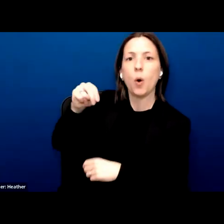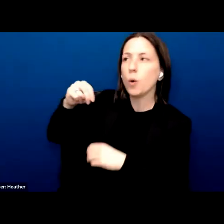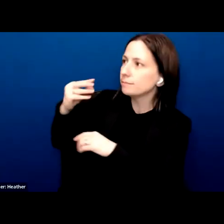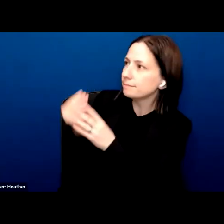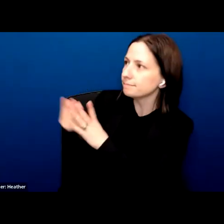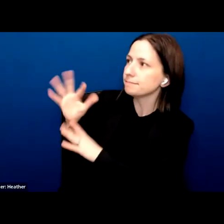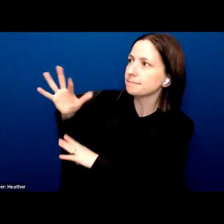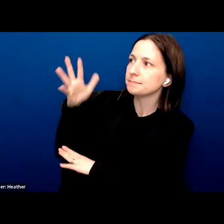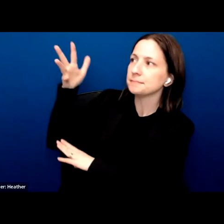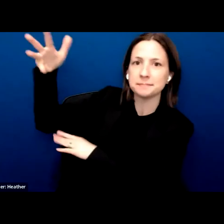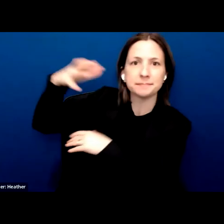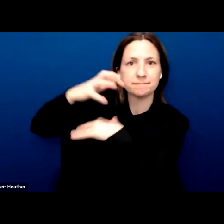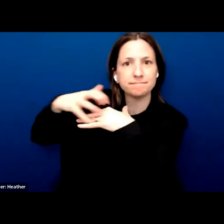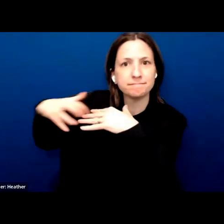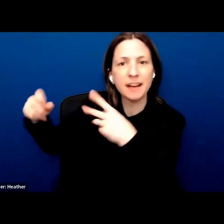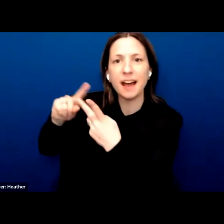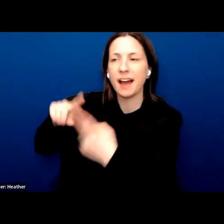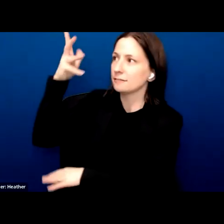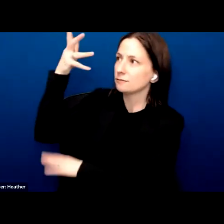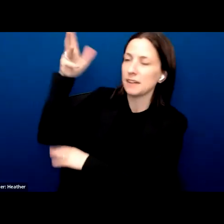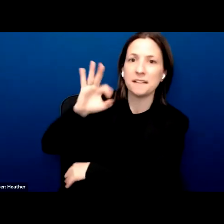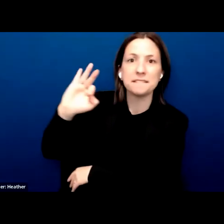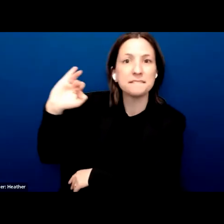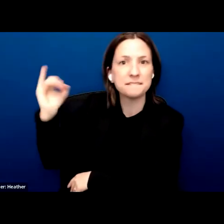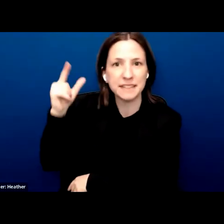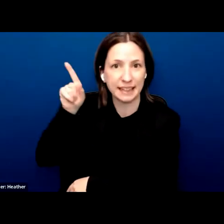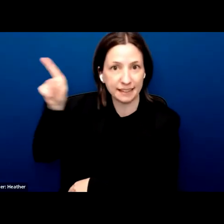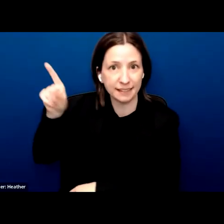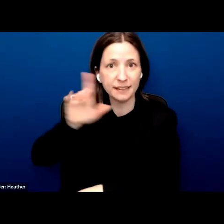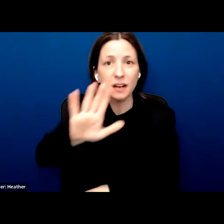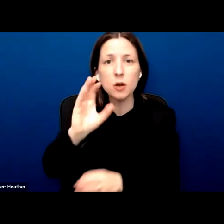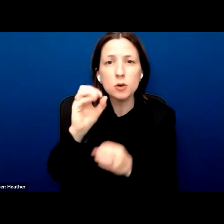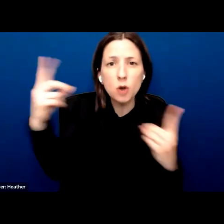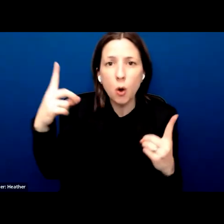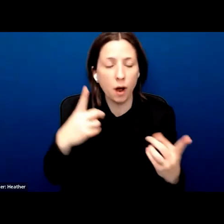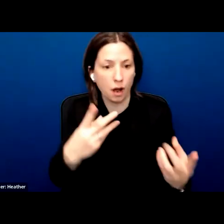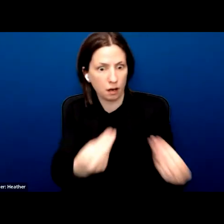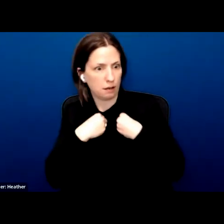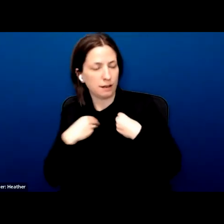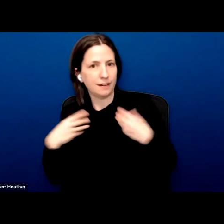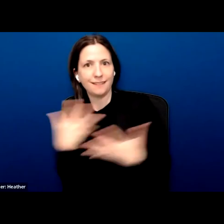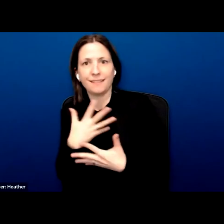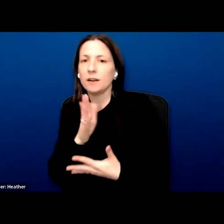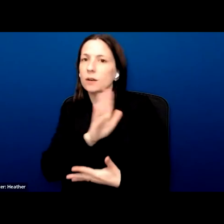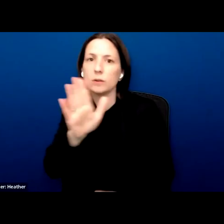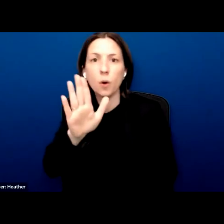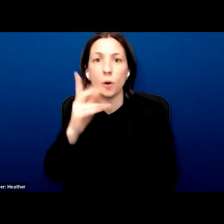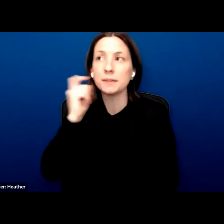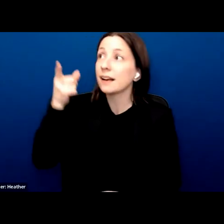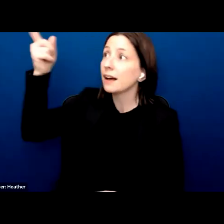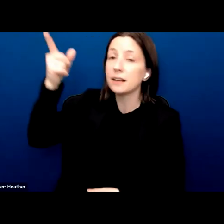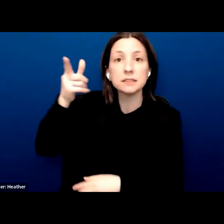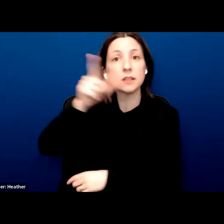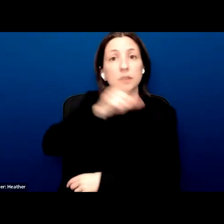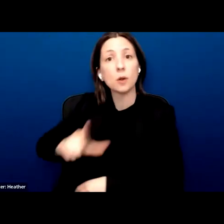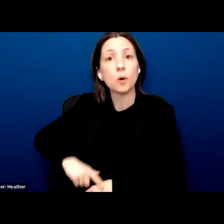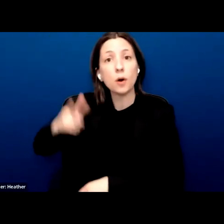and no one will make them afraid. For the Lord Almighty has spoken. This is a